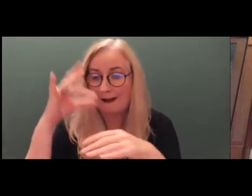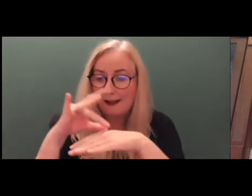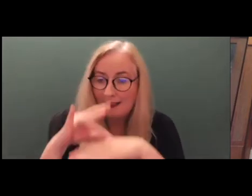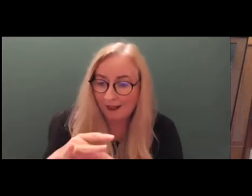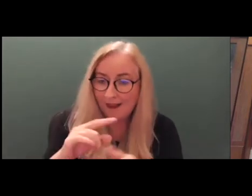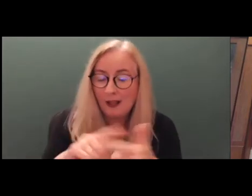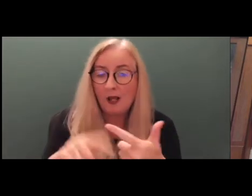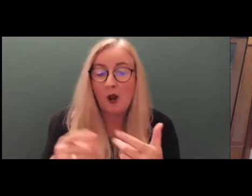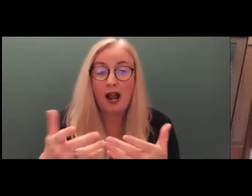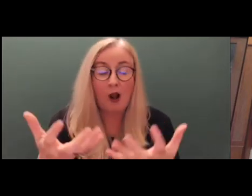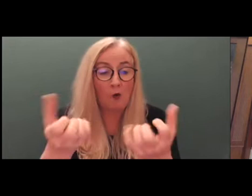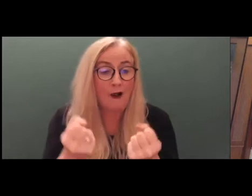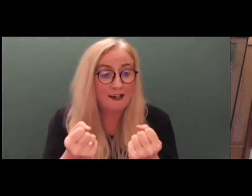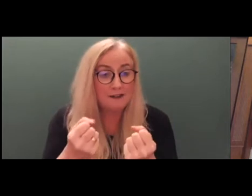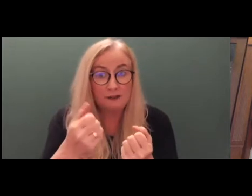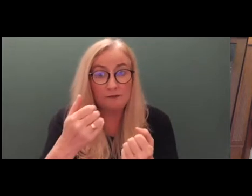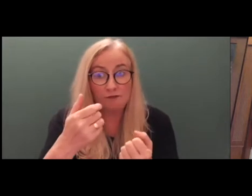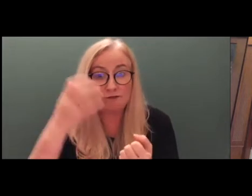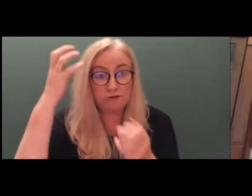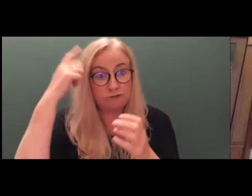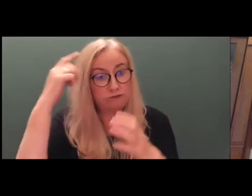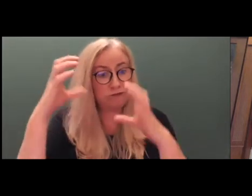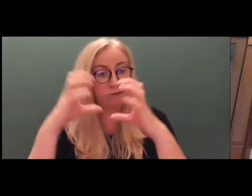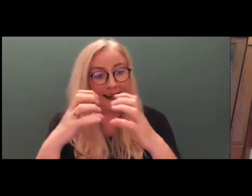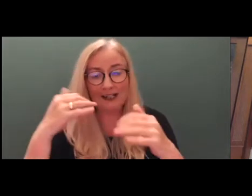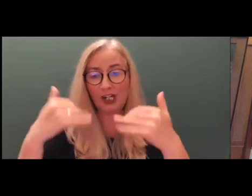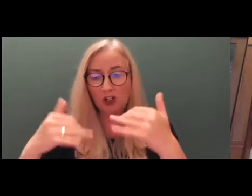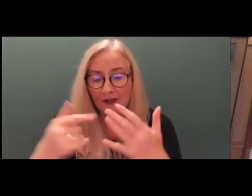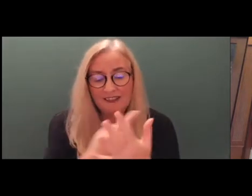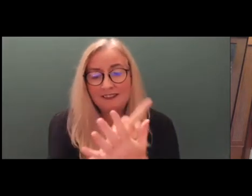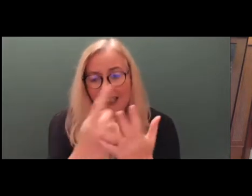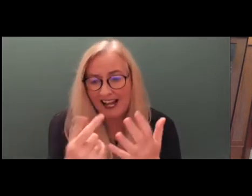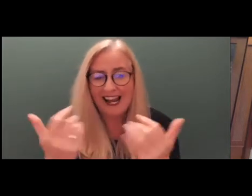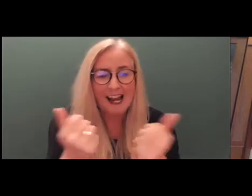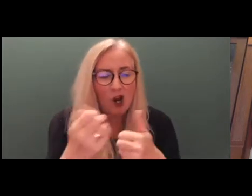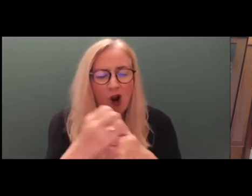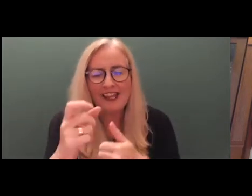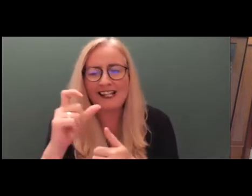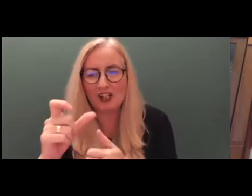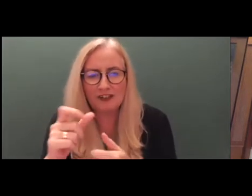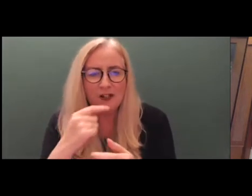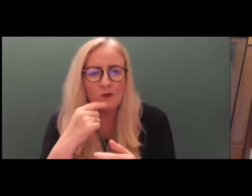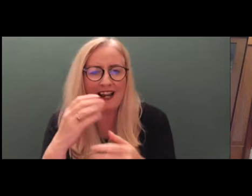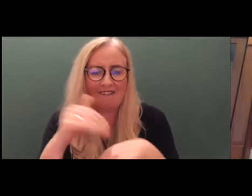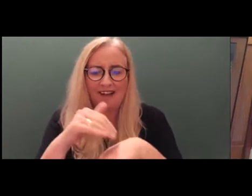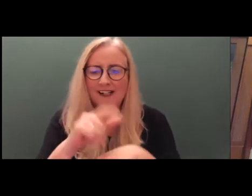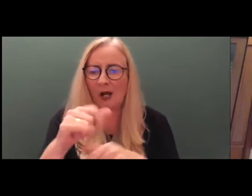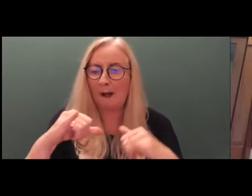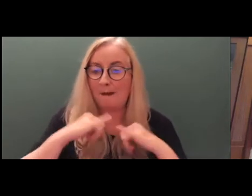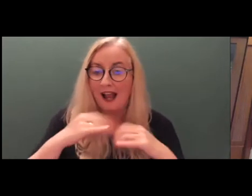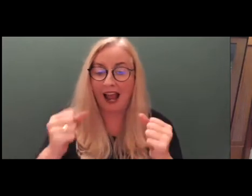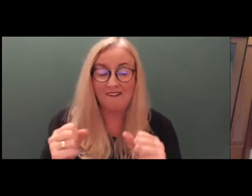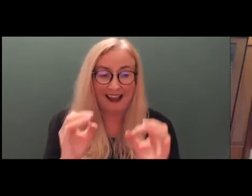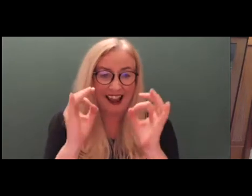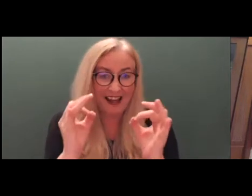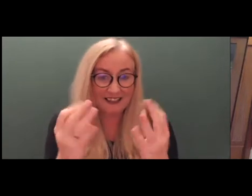brain injury, or some people with age-related cognitive conditions that affect their capacity. We have an excellent line-up of